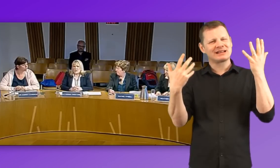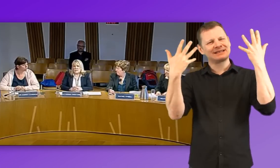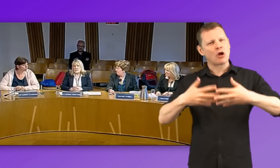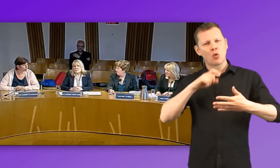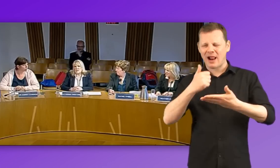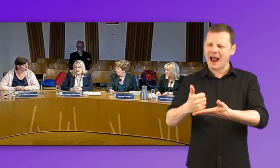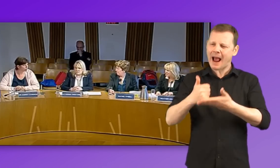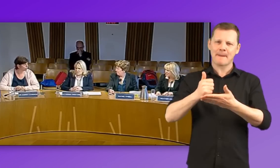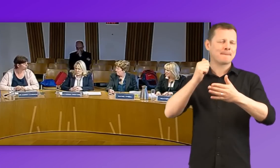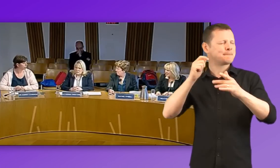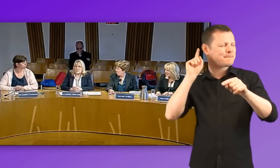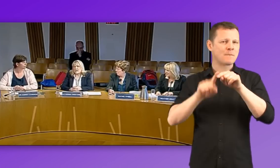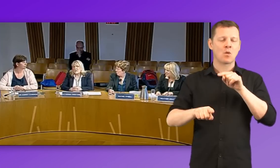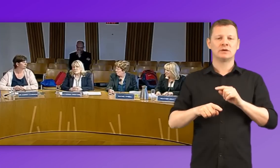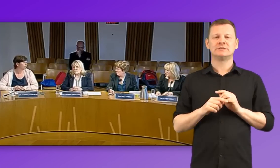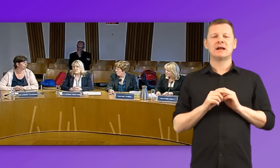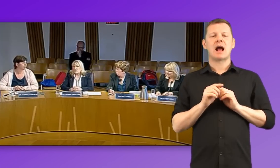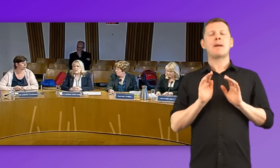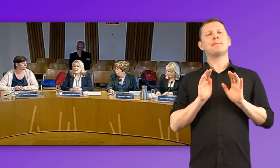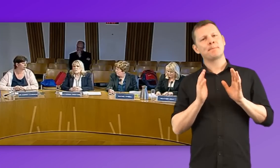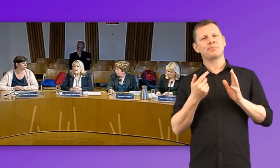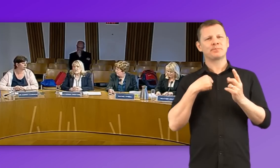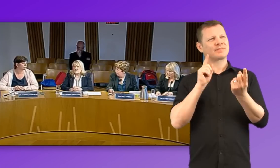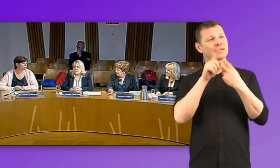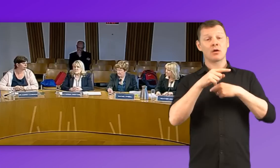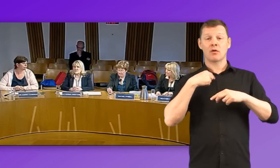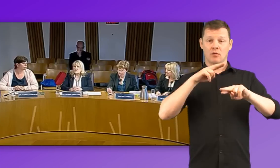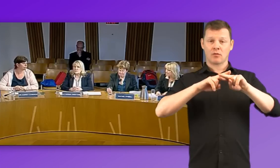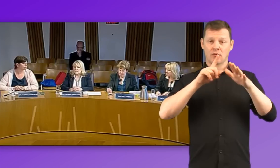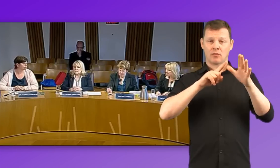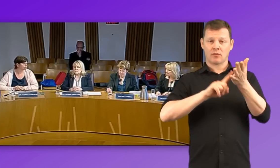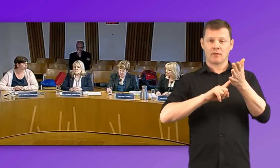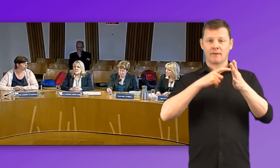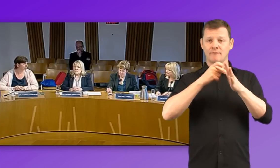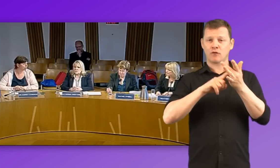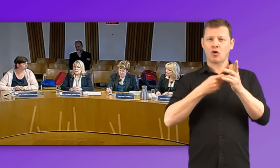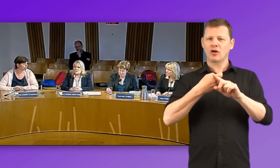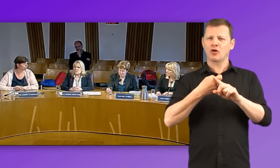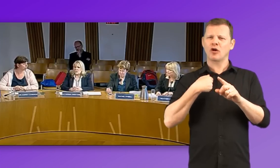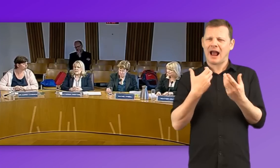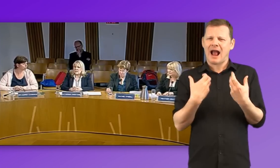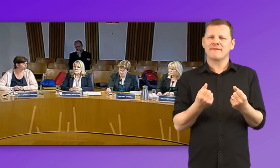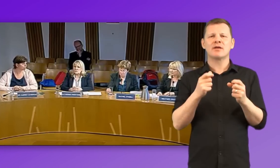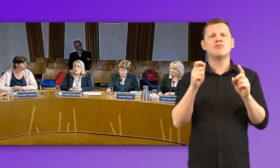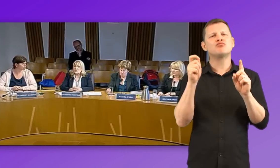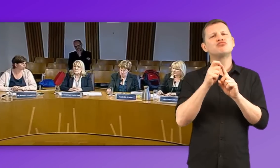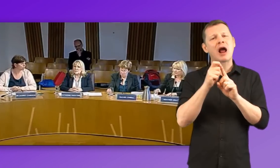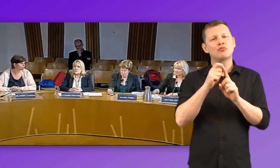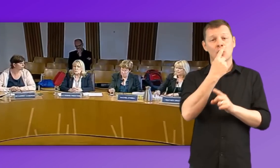Well, where I am in Falkirk, we have sound field systems, which we're installing into all the primary